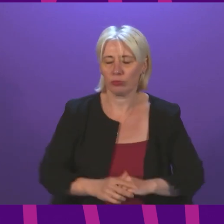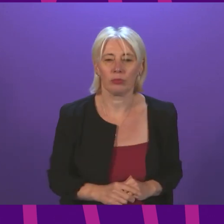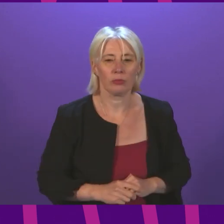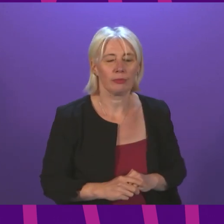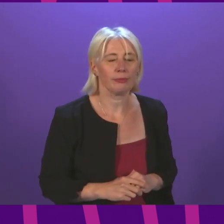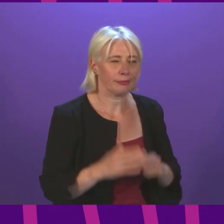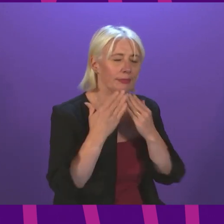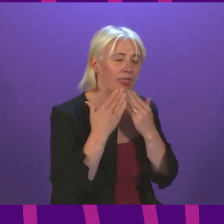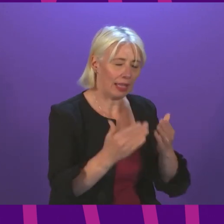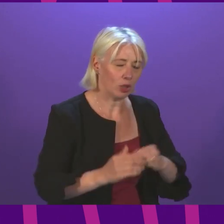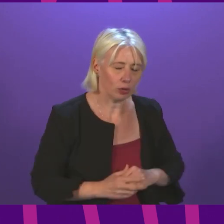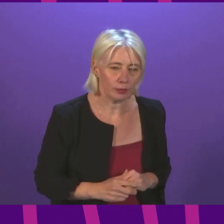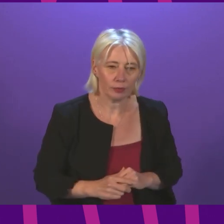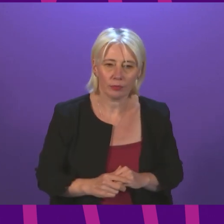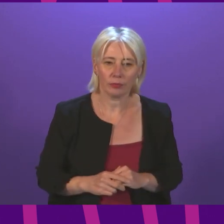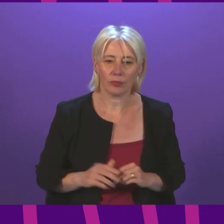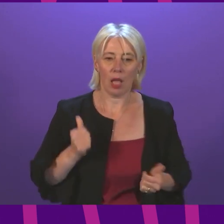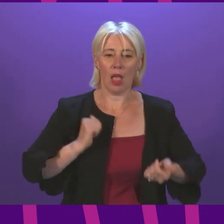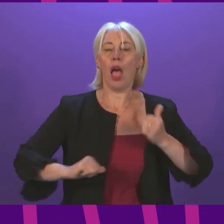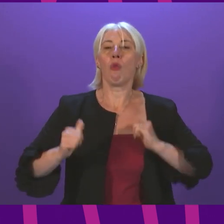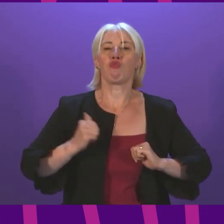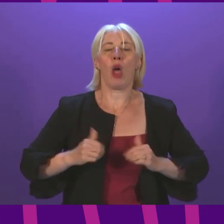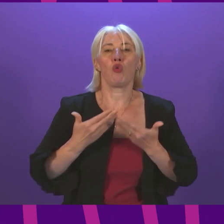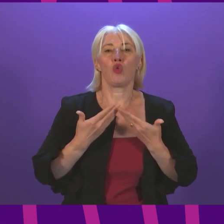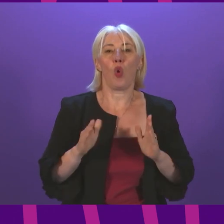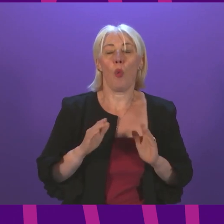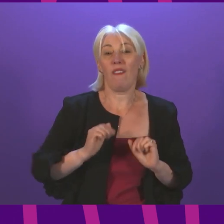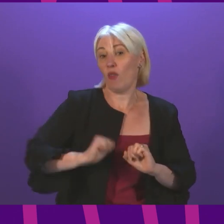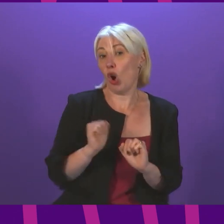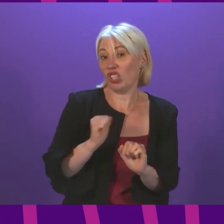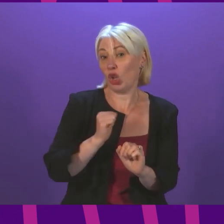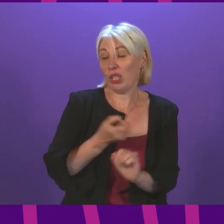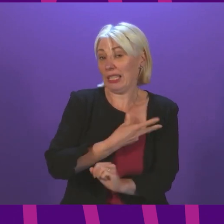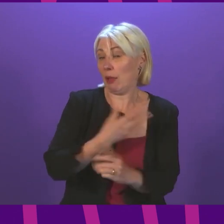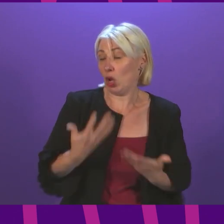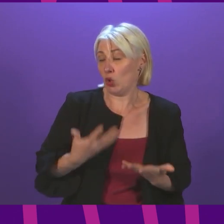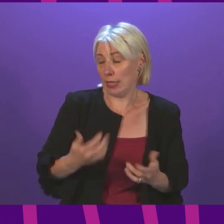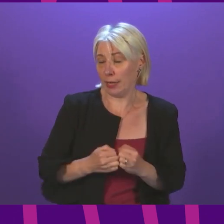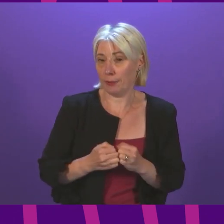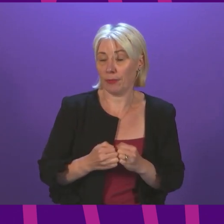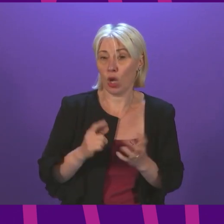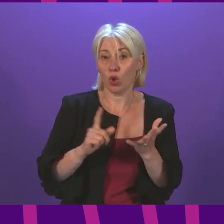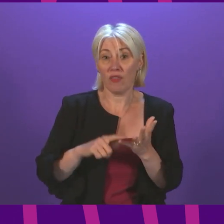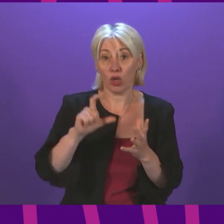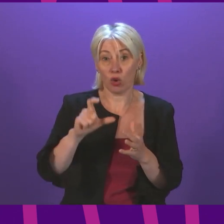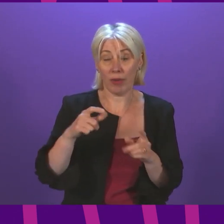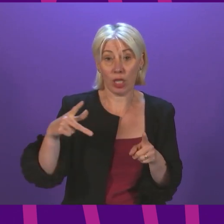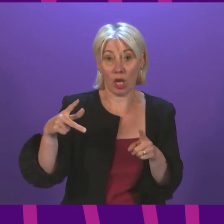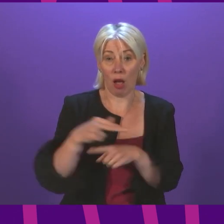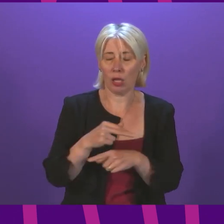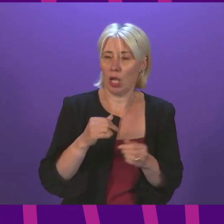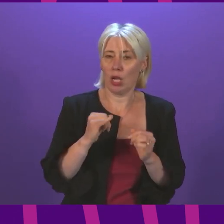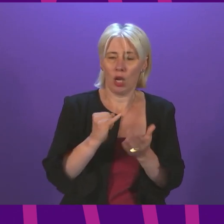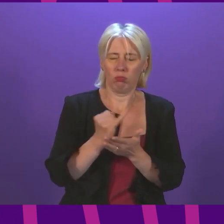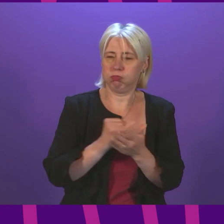Thank you, Deputy Presiding Officer. I'm proud to open today for Scottish Labour in this debate. The cut to universal credit is cruel, heartless,